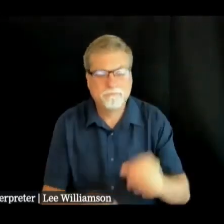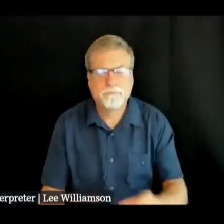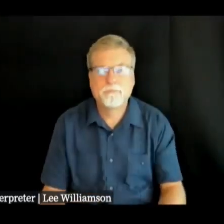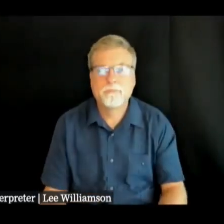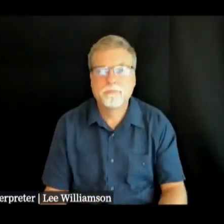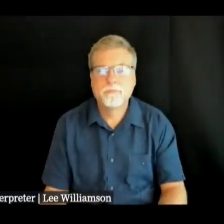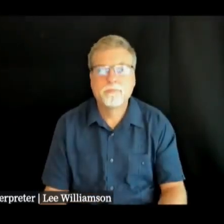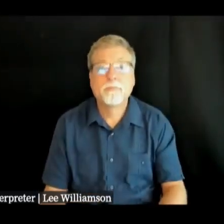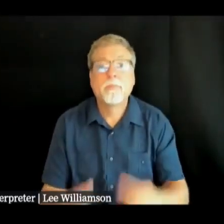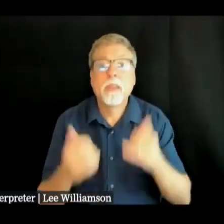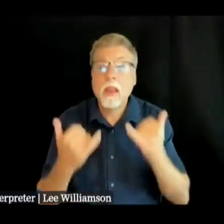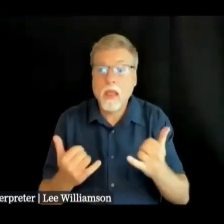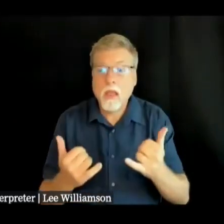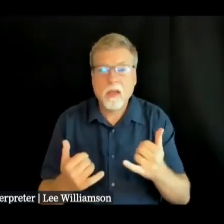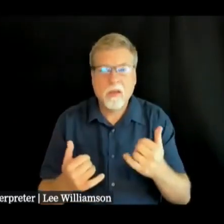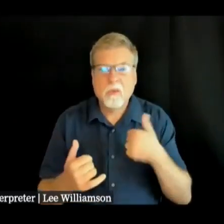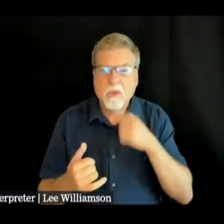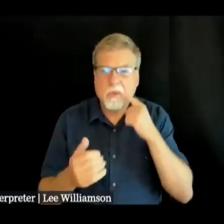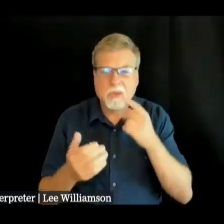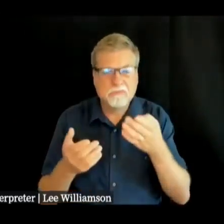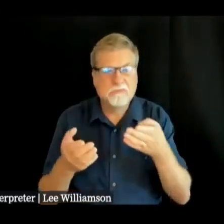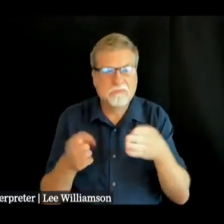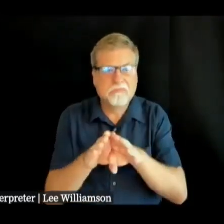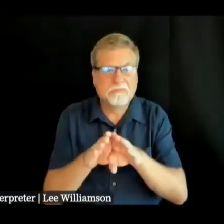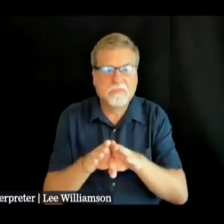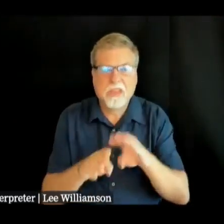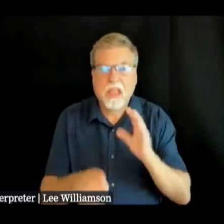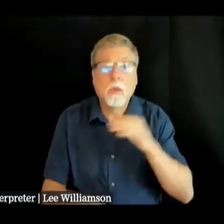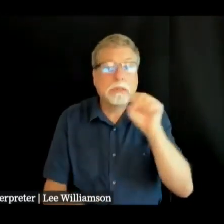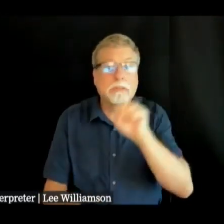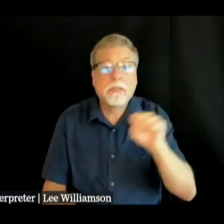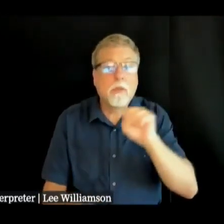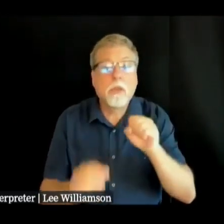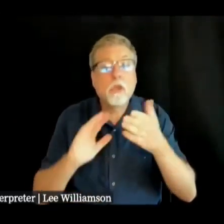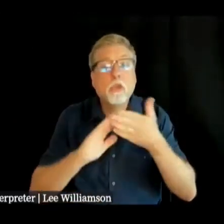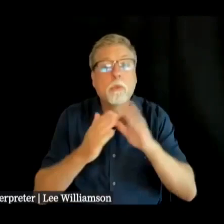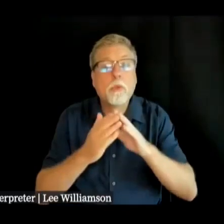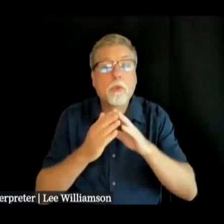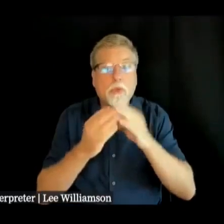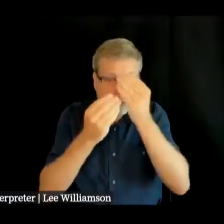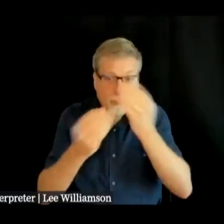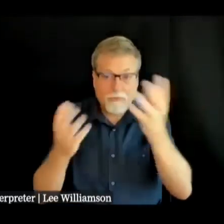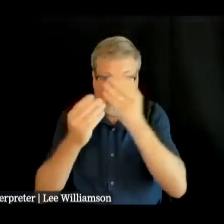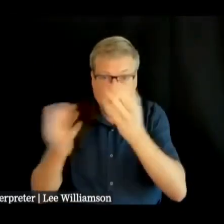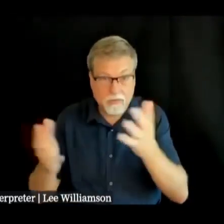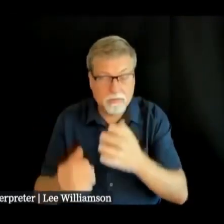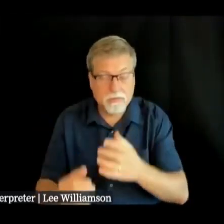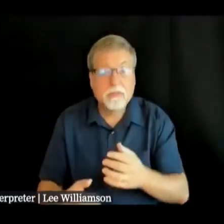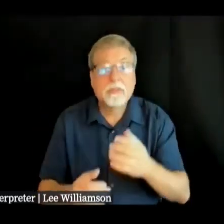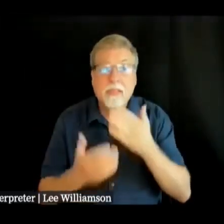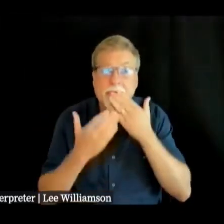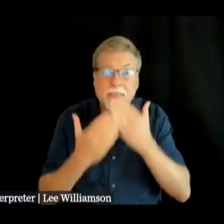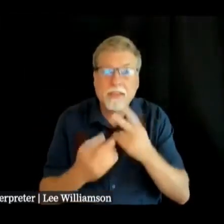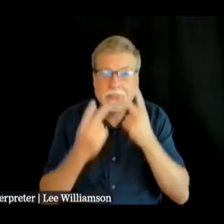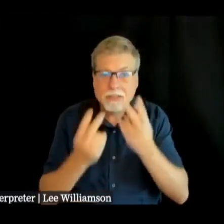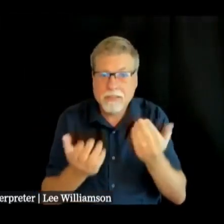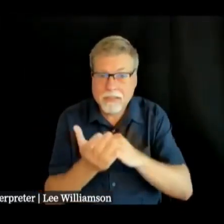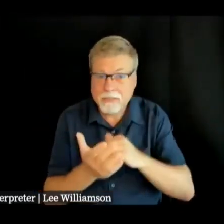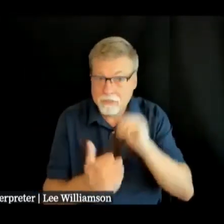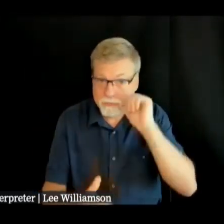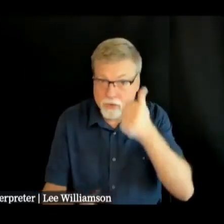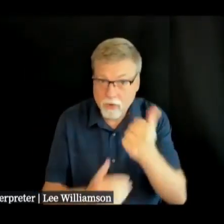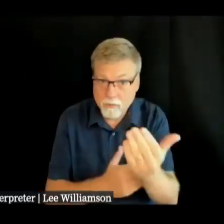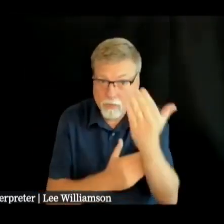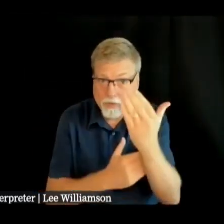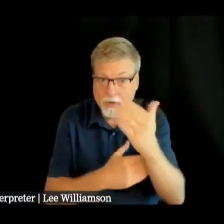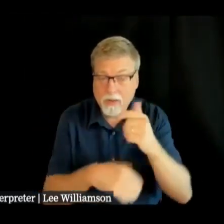with that we will conclude our Saturday community briefing thank you we will see you again tomorrow morning